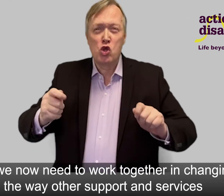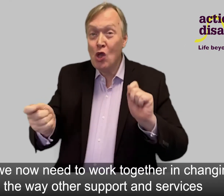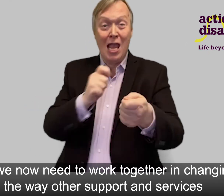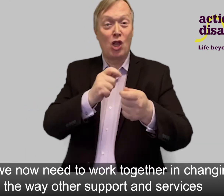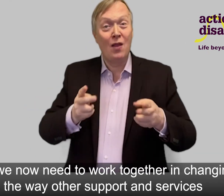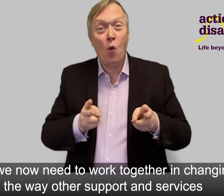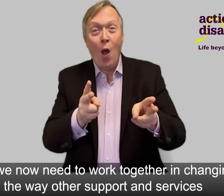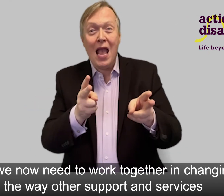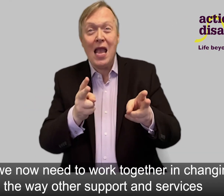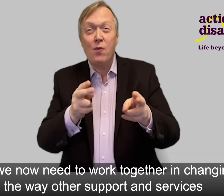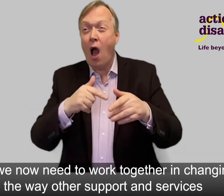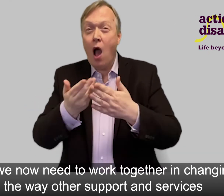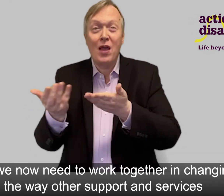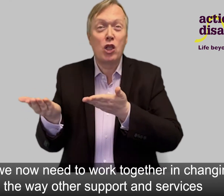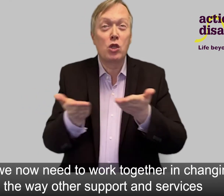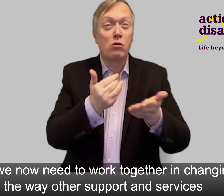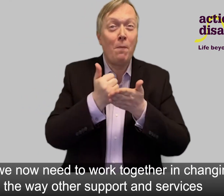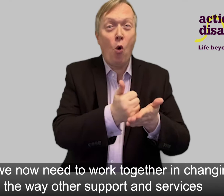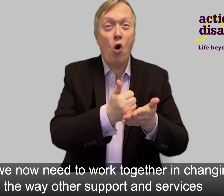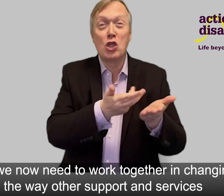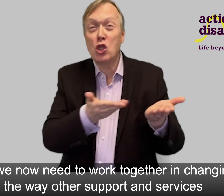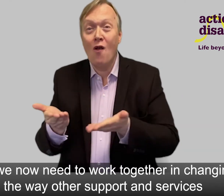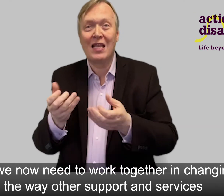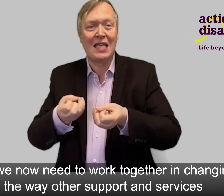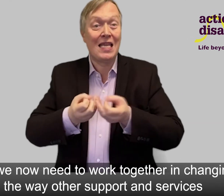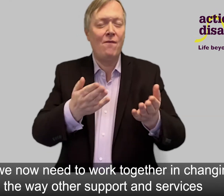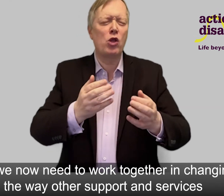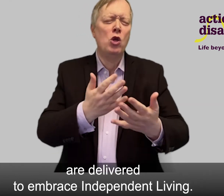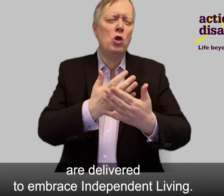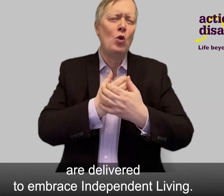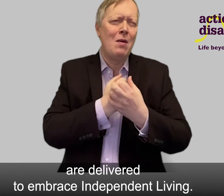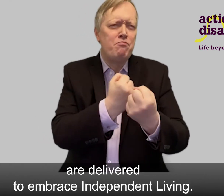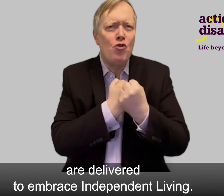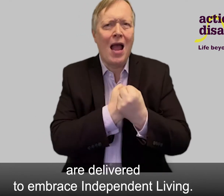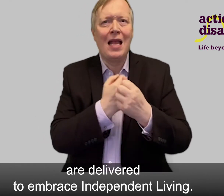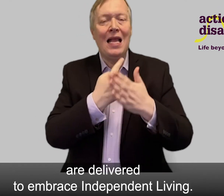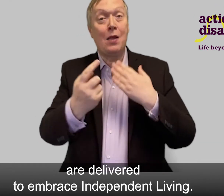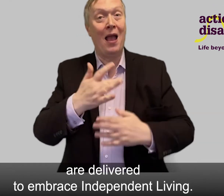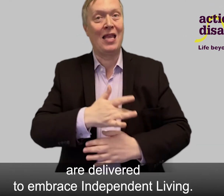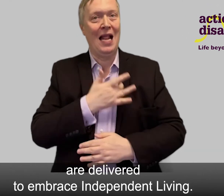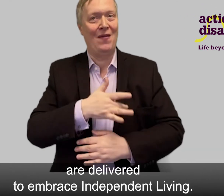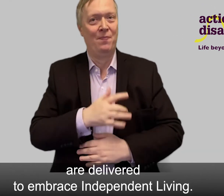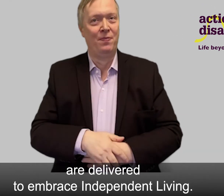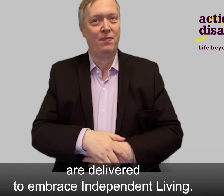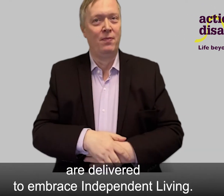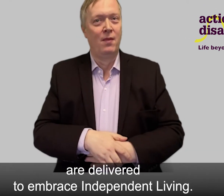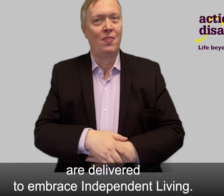together in changing the way other support and services are delivered to embrace independent living.